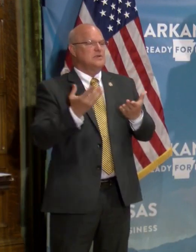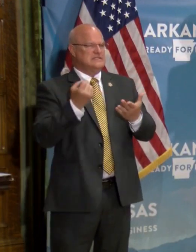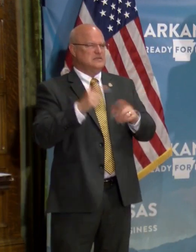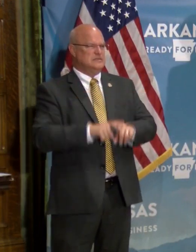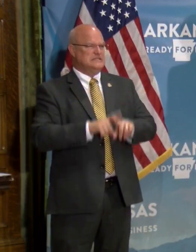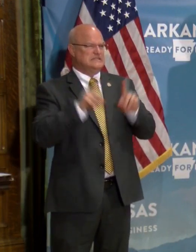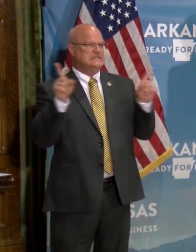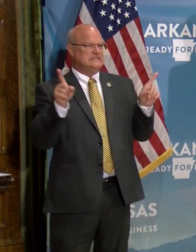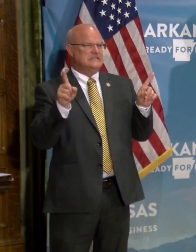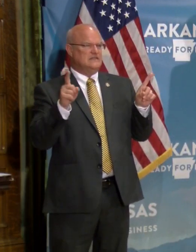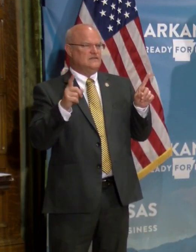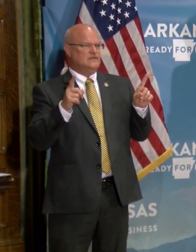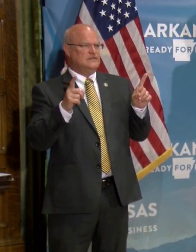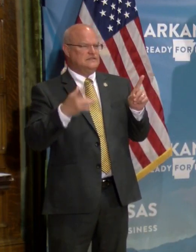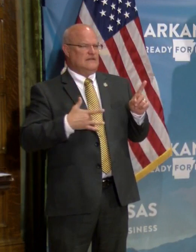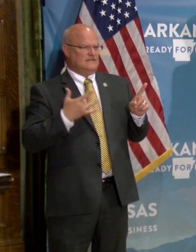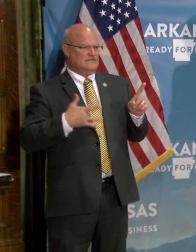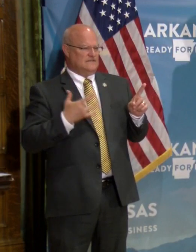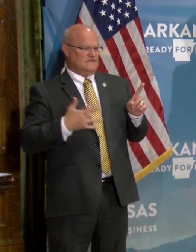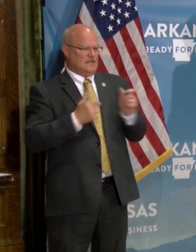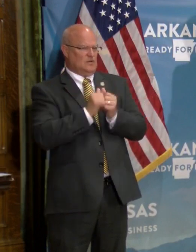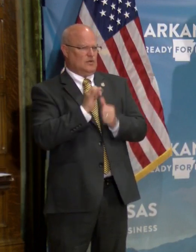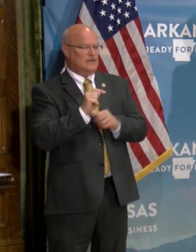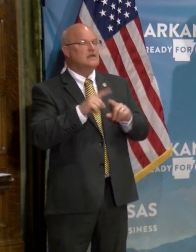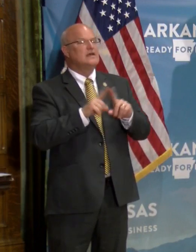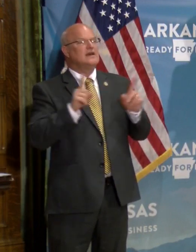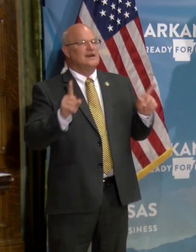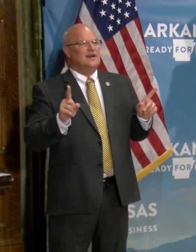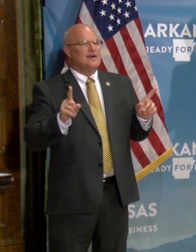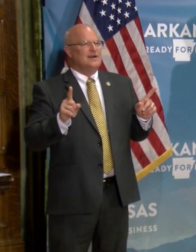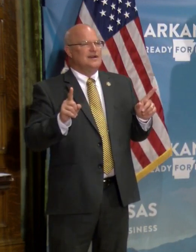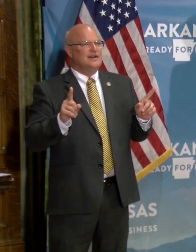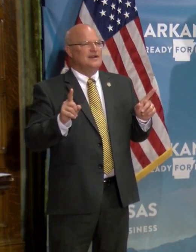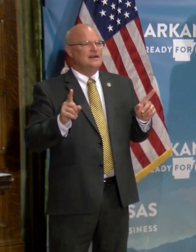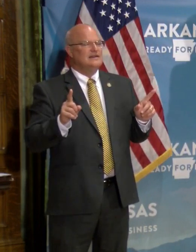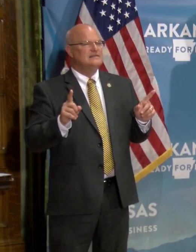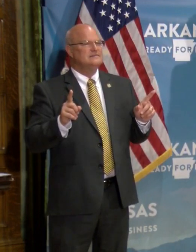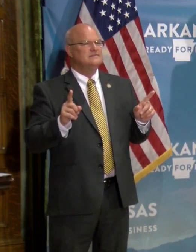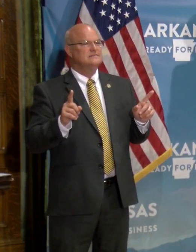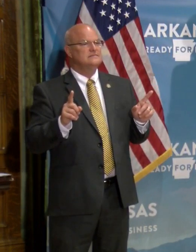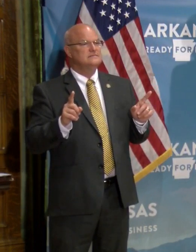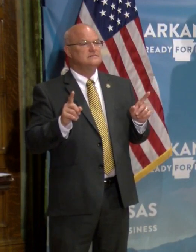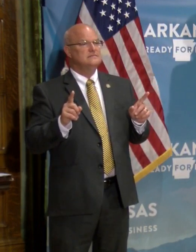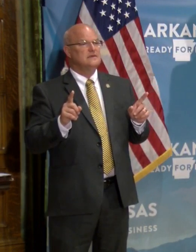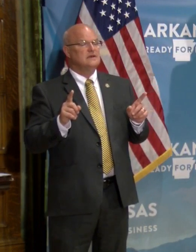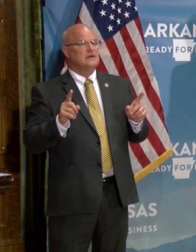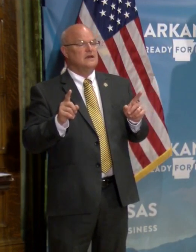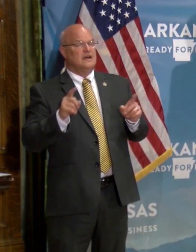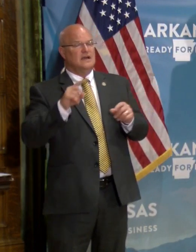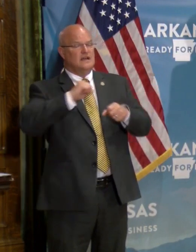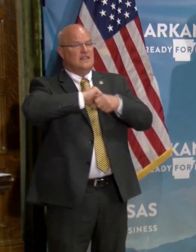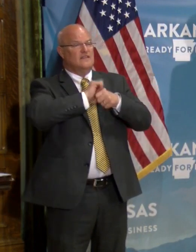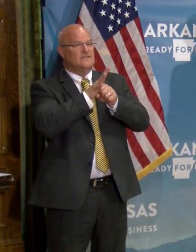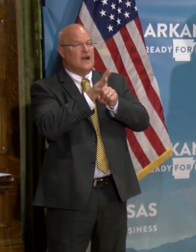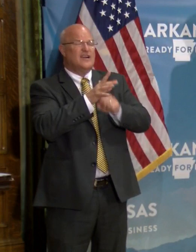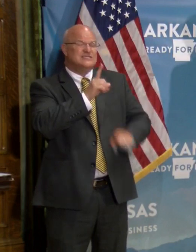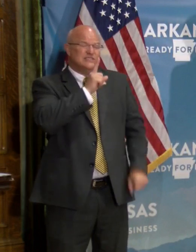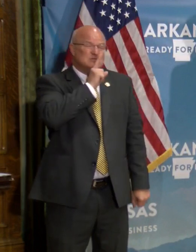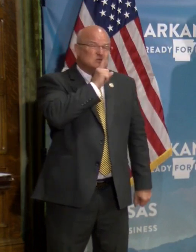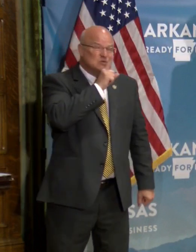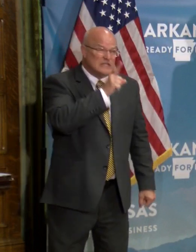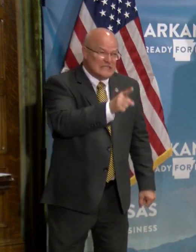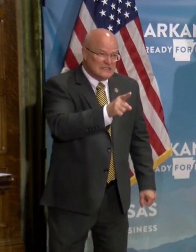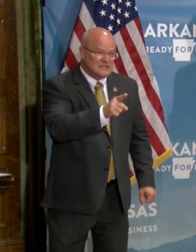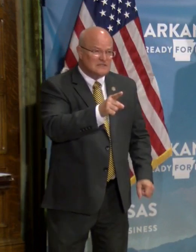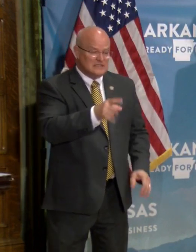different emotion to it. Uh, but you know, I mean, uh, the virus is real. It's, it's, and it's, and it's